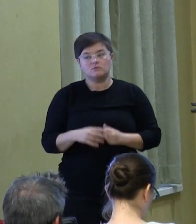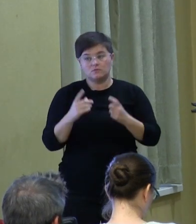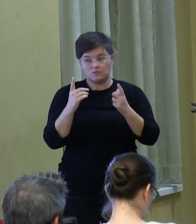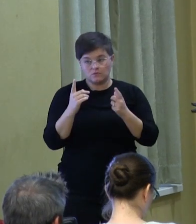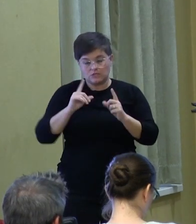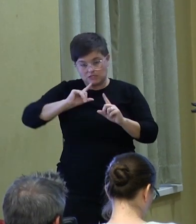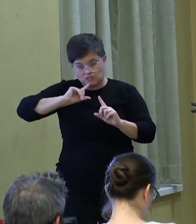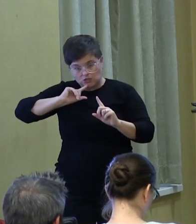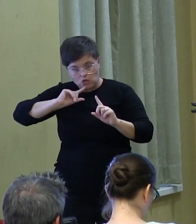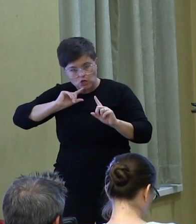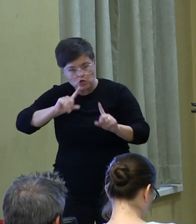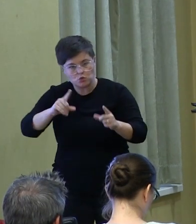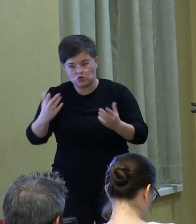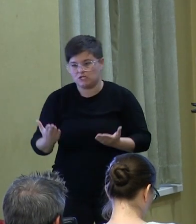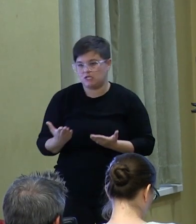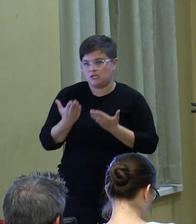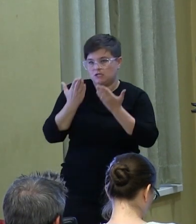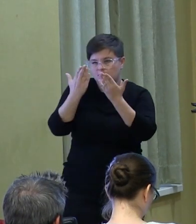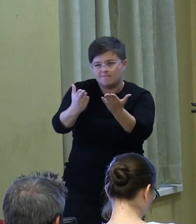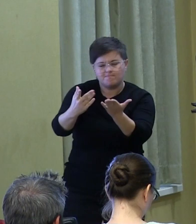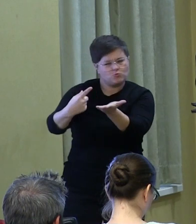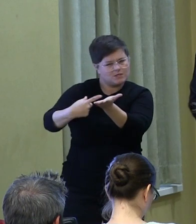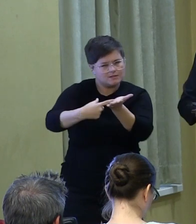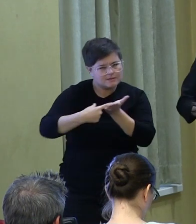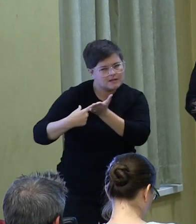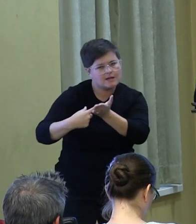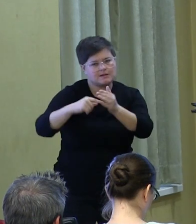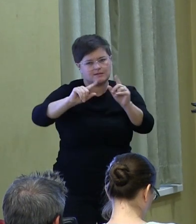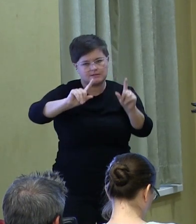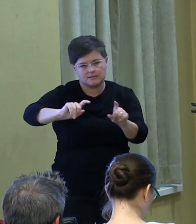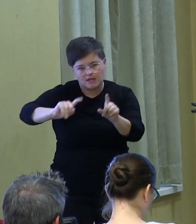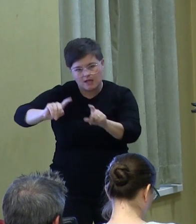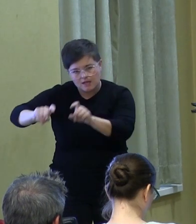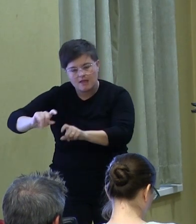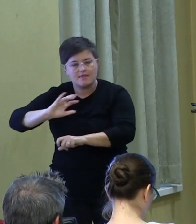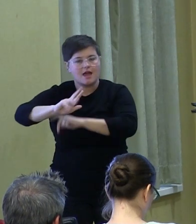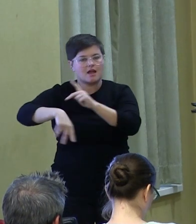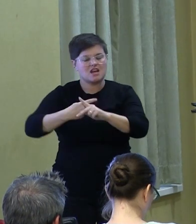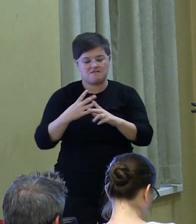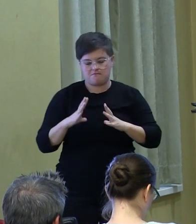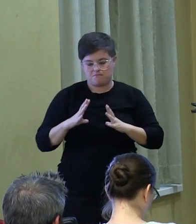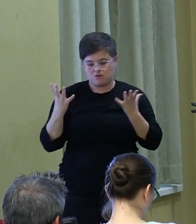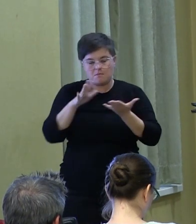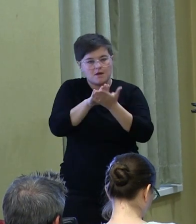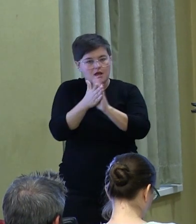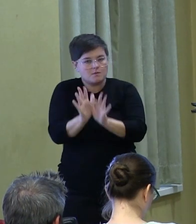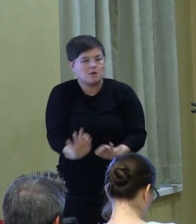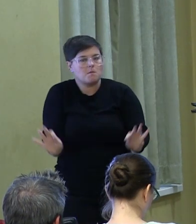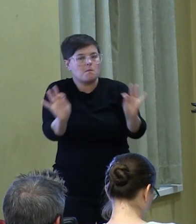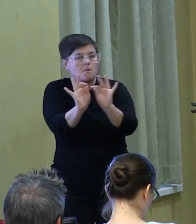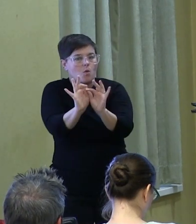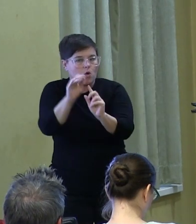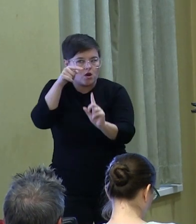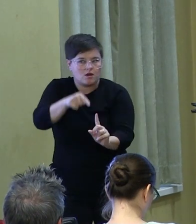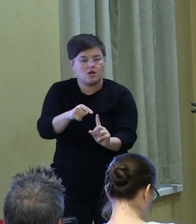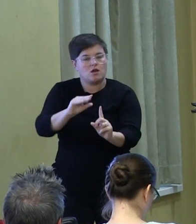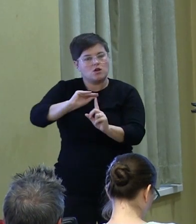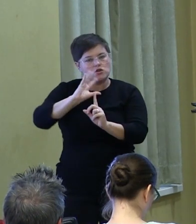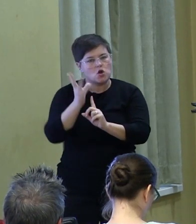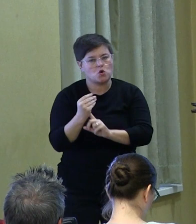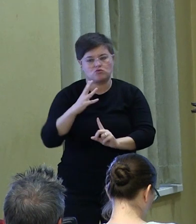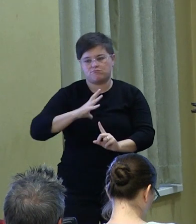forward solutions to be discussed and tested. That sort of discontent becomes an important part of cultural